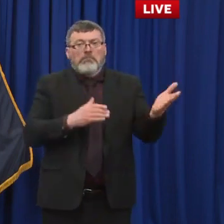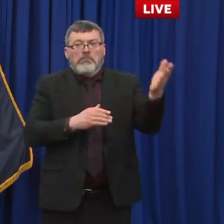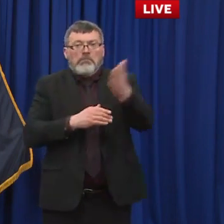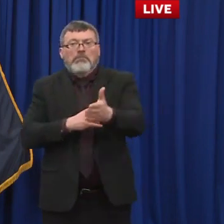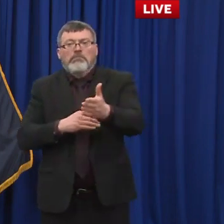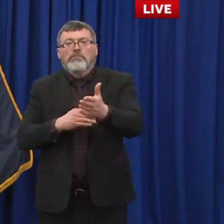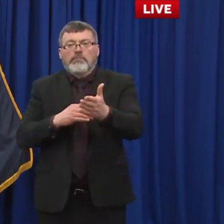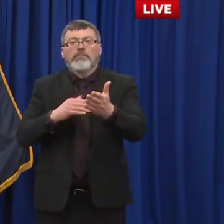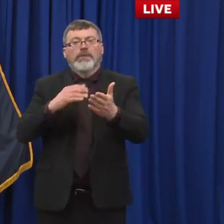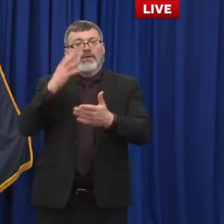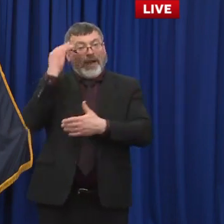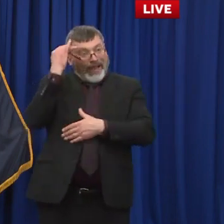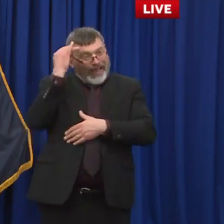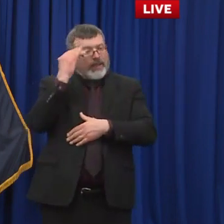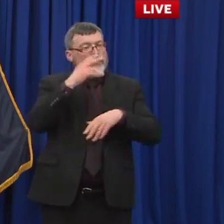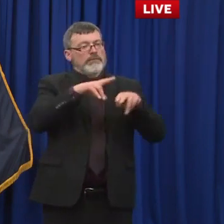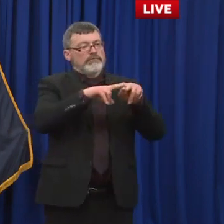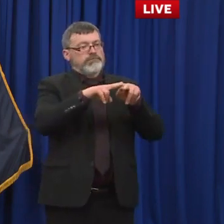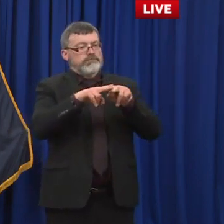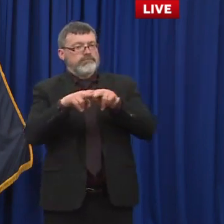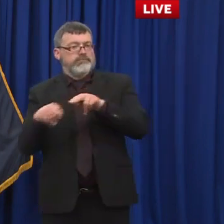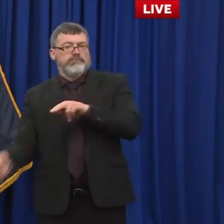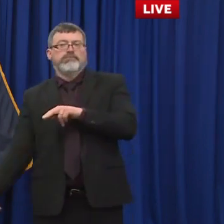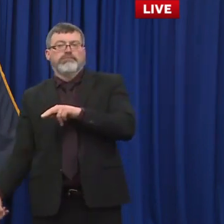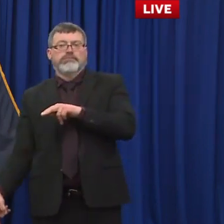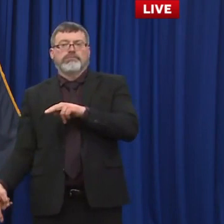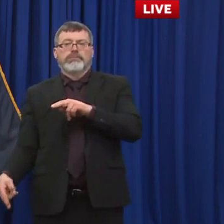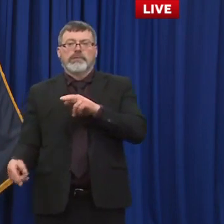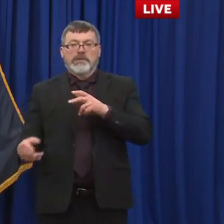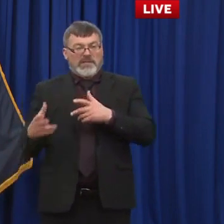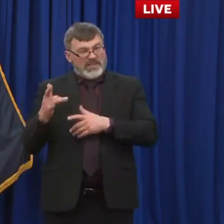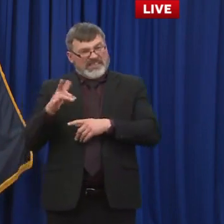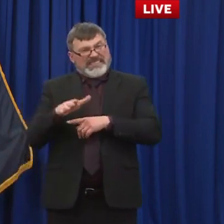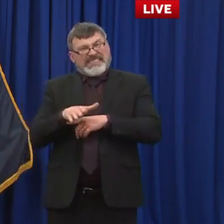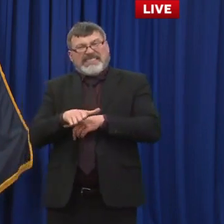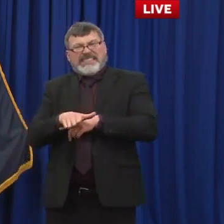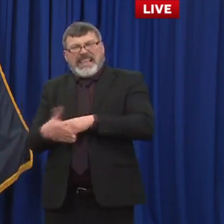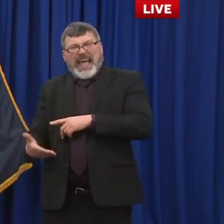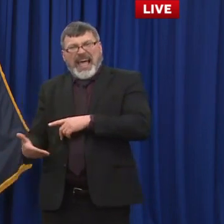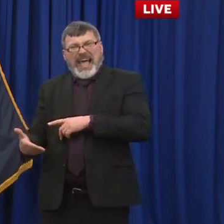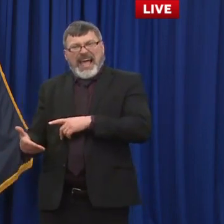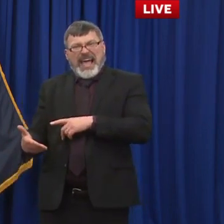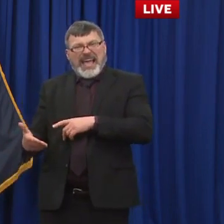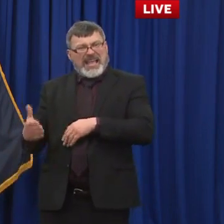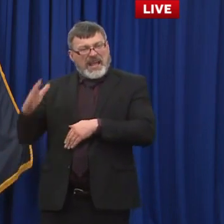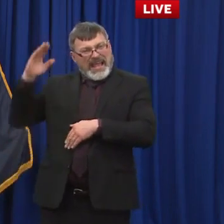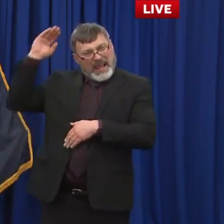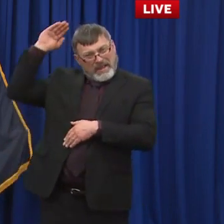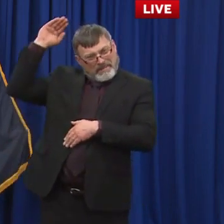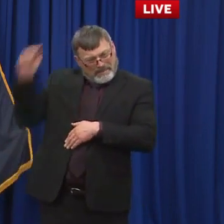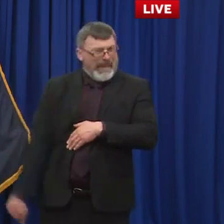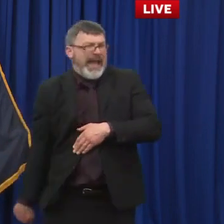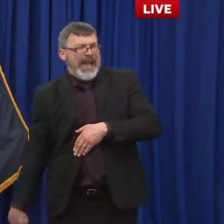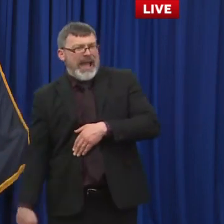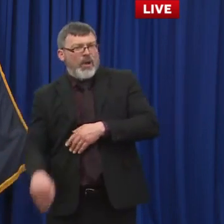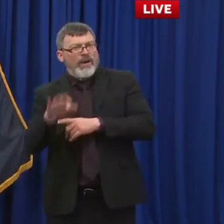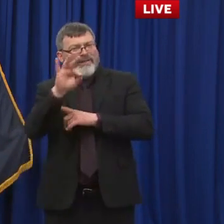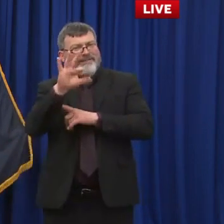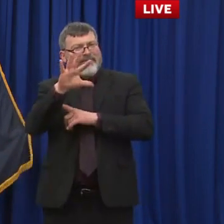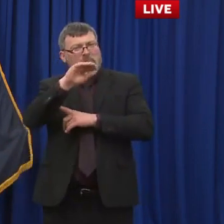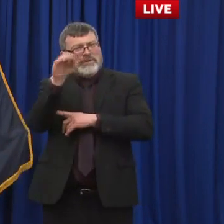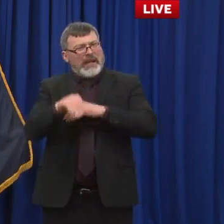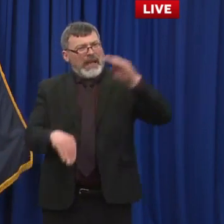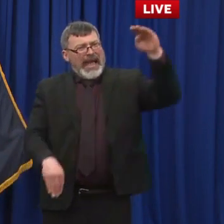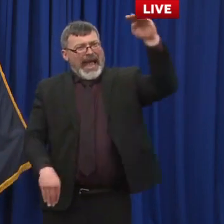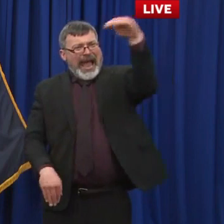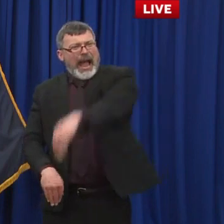very important part of it. That fatality rate down 95 percent that's a huge part of the story that has to be told. The fact that vaccines are going up so rapidly